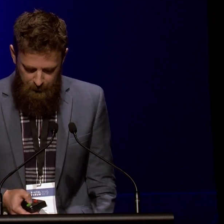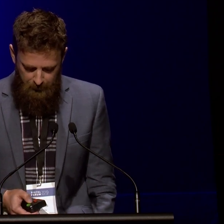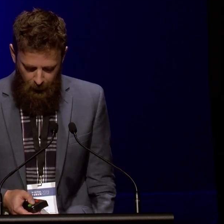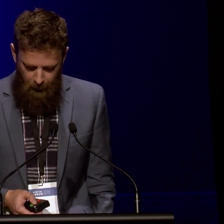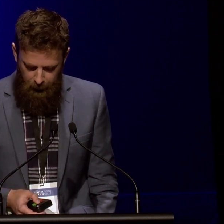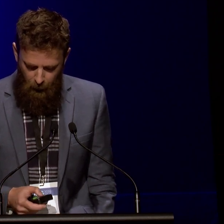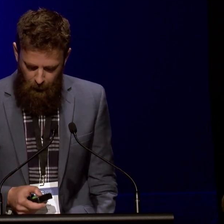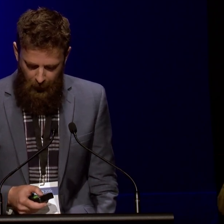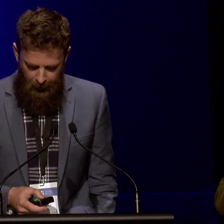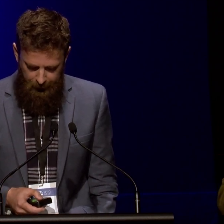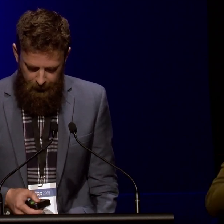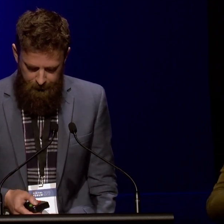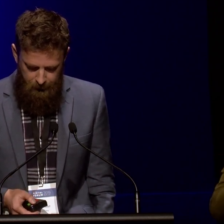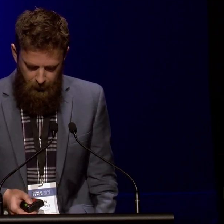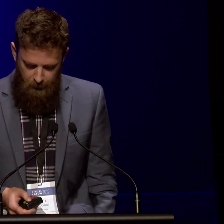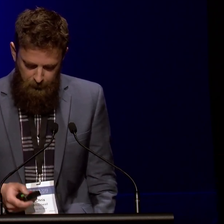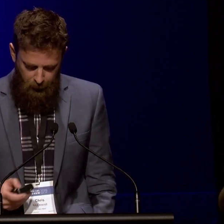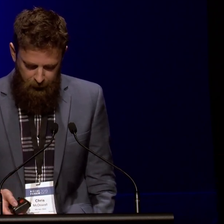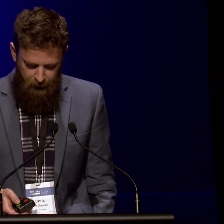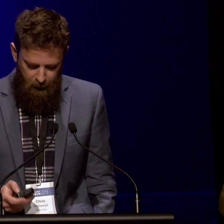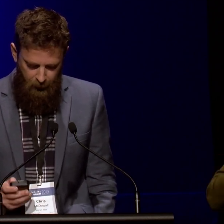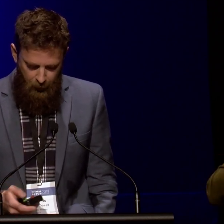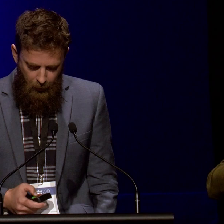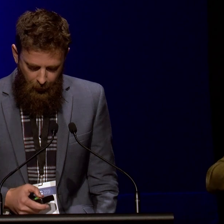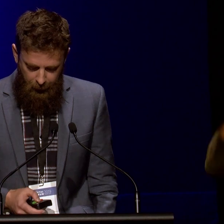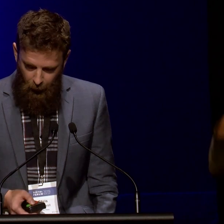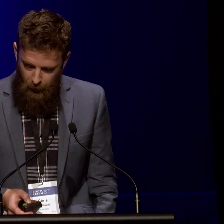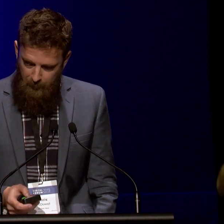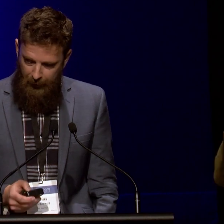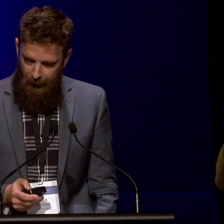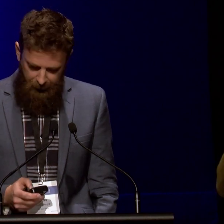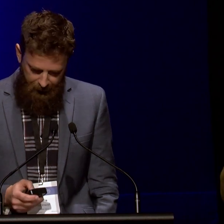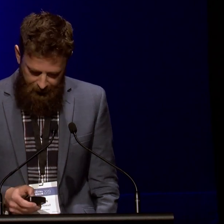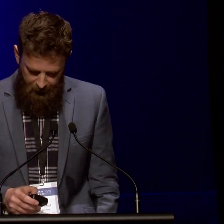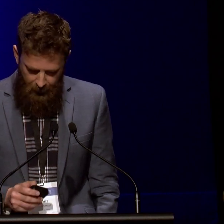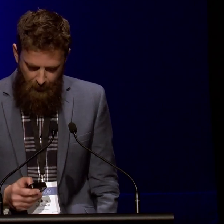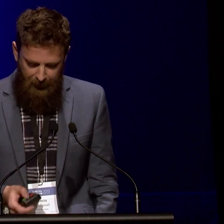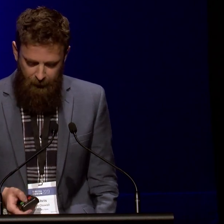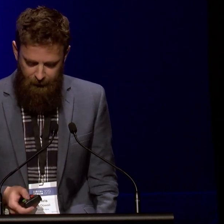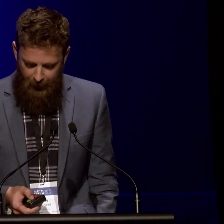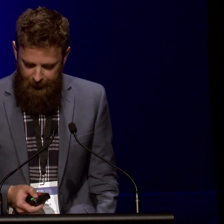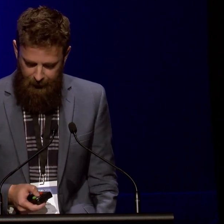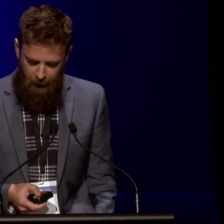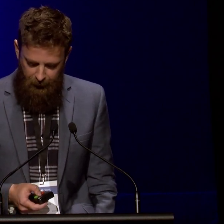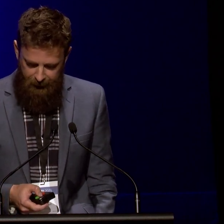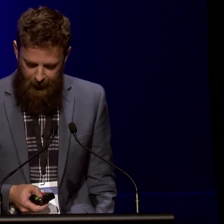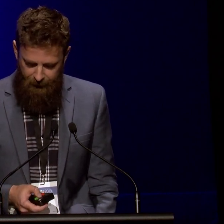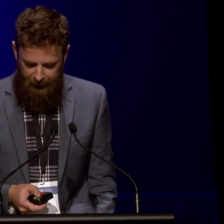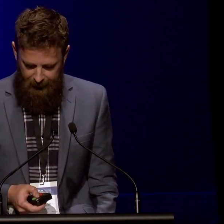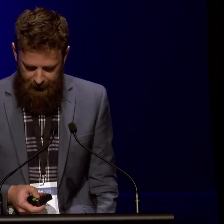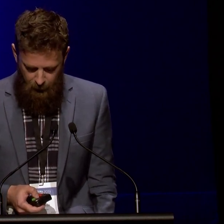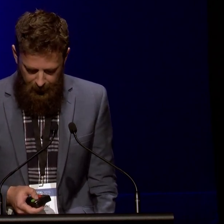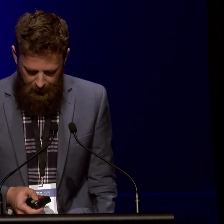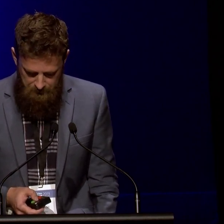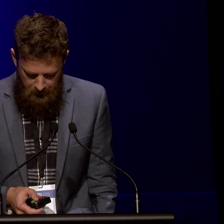framed one by blow on the wall behind. Books, a globe by Hyundai, a pair of dividers, a cross staff,